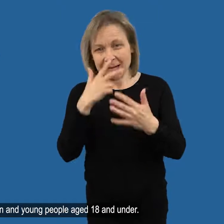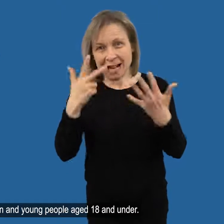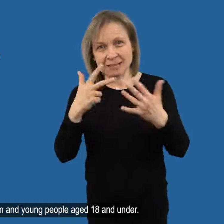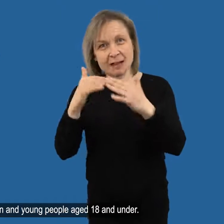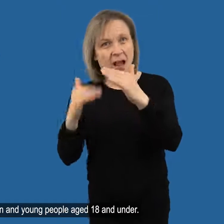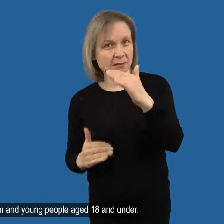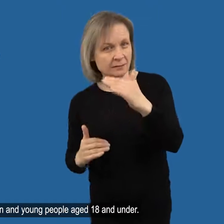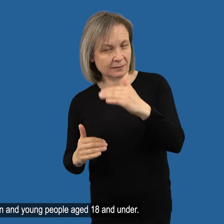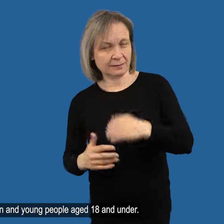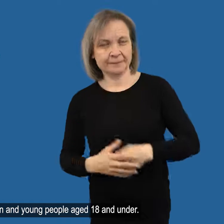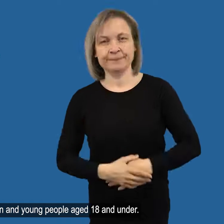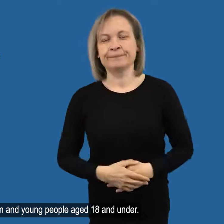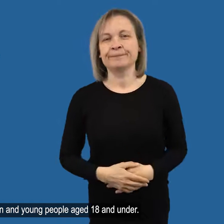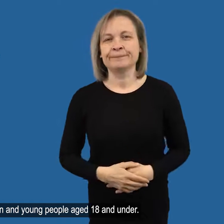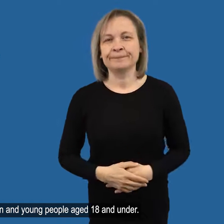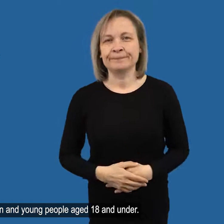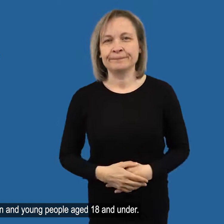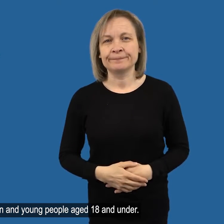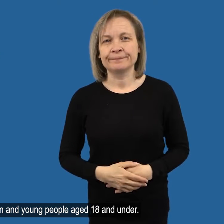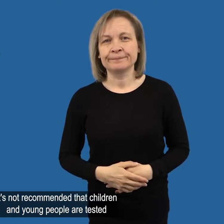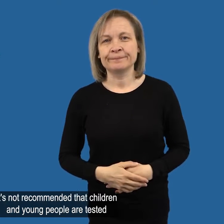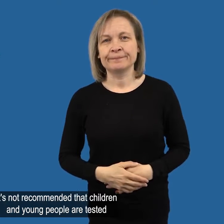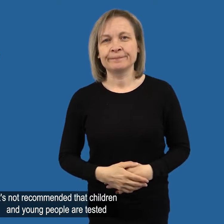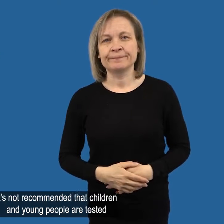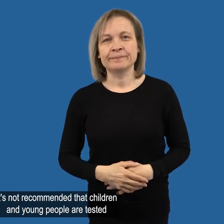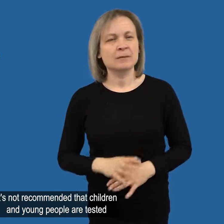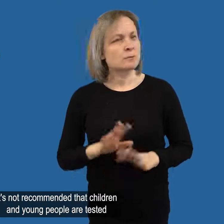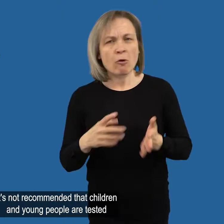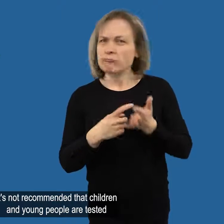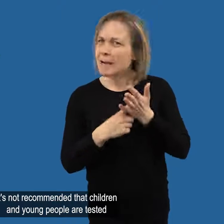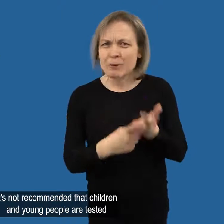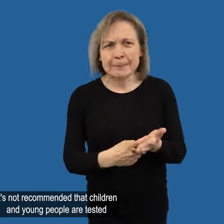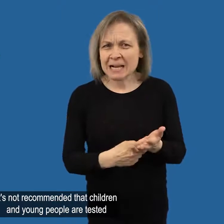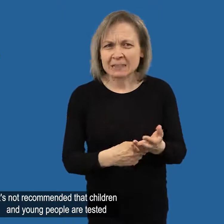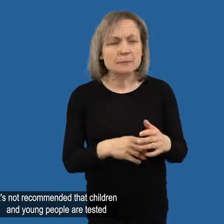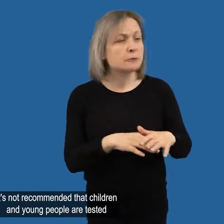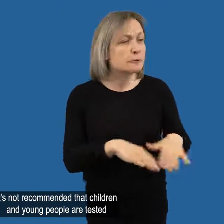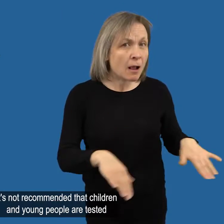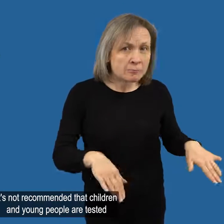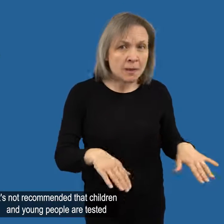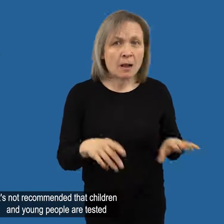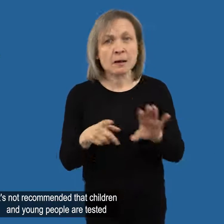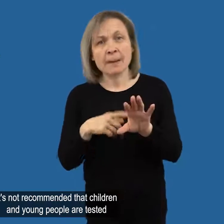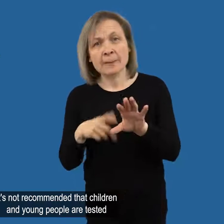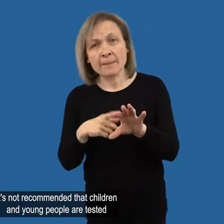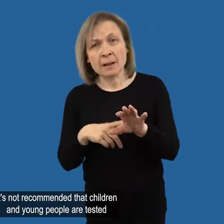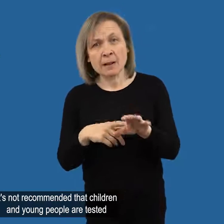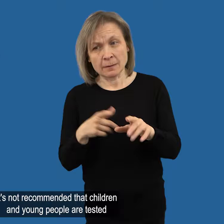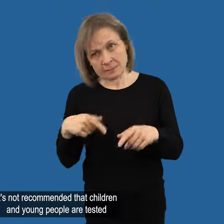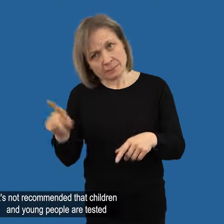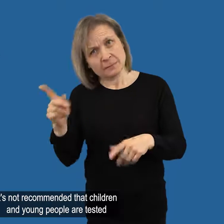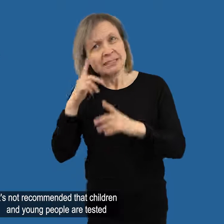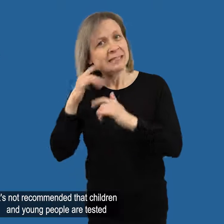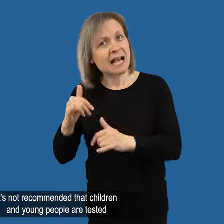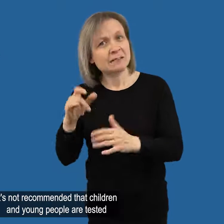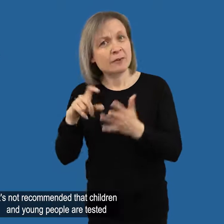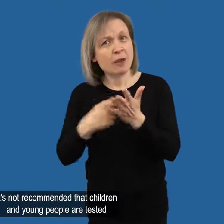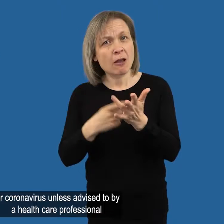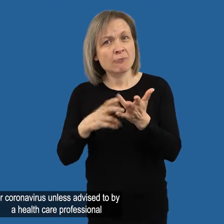Children and young people aged 18 and under It's not recommended that children and young people are tested for coronavirus,